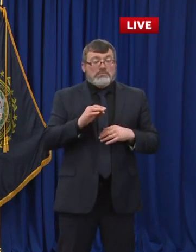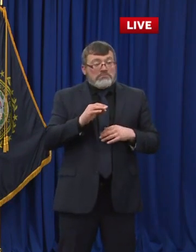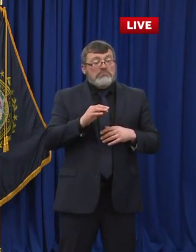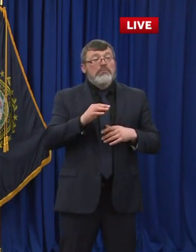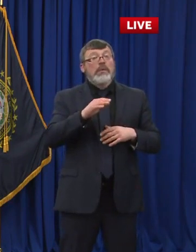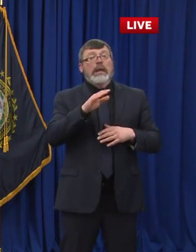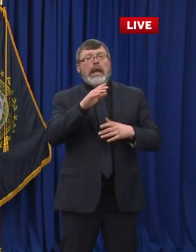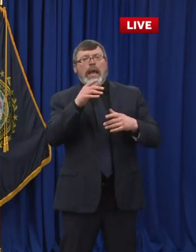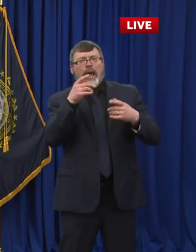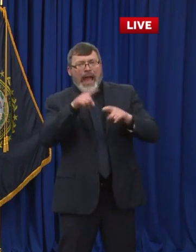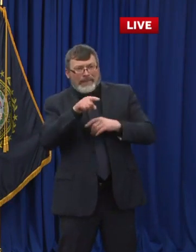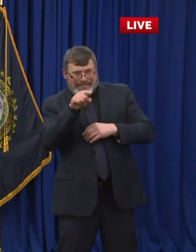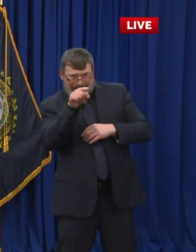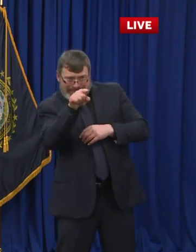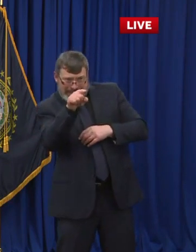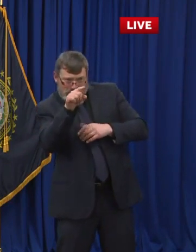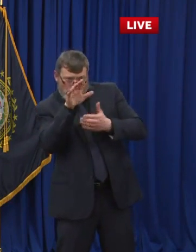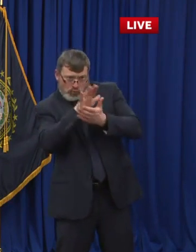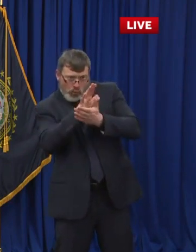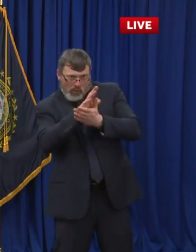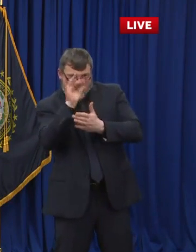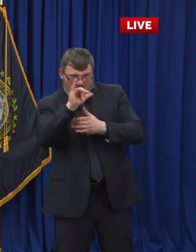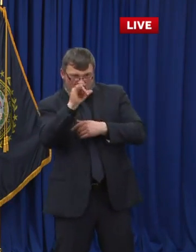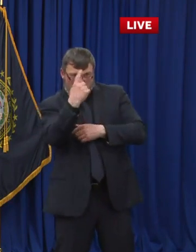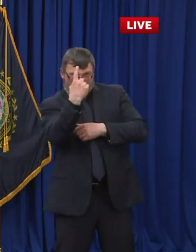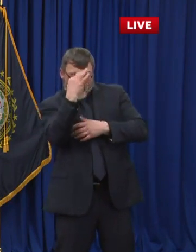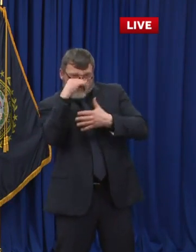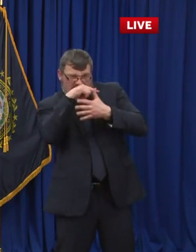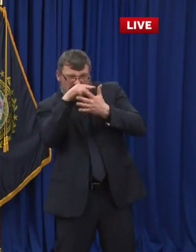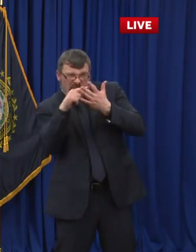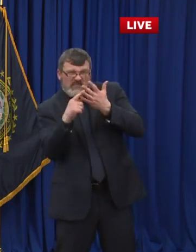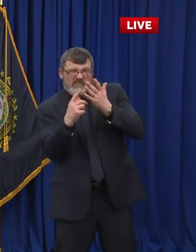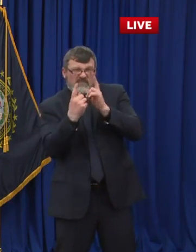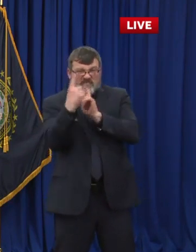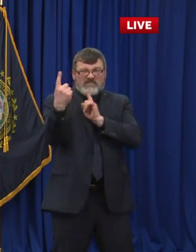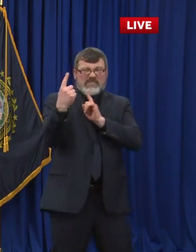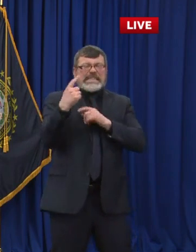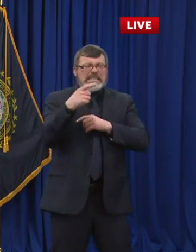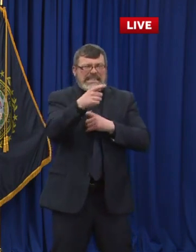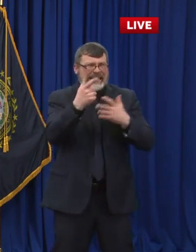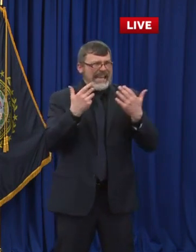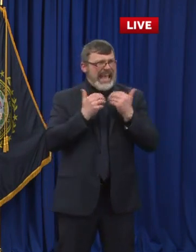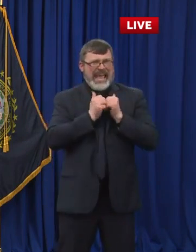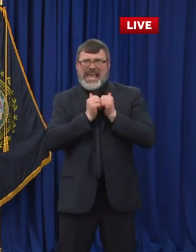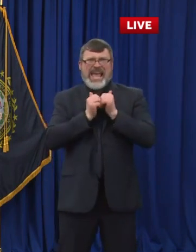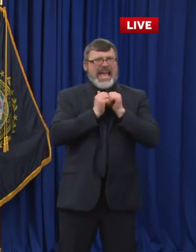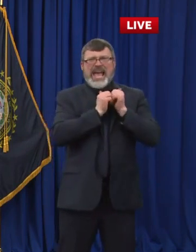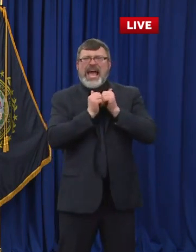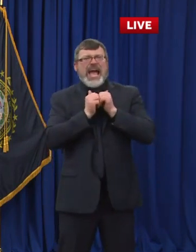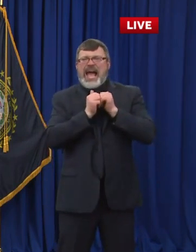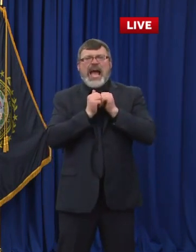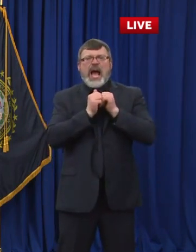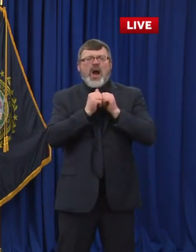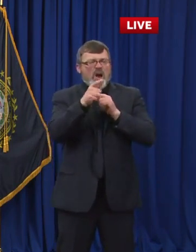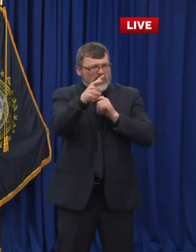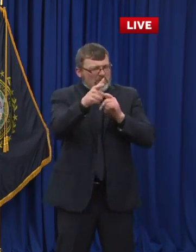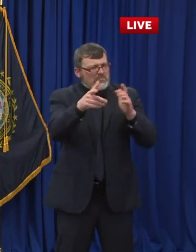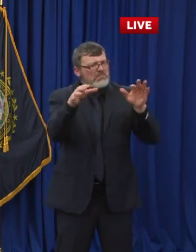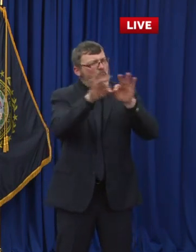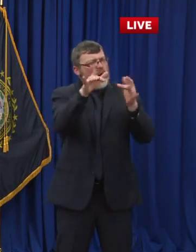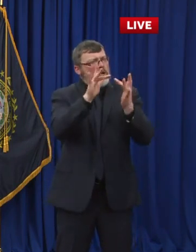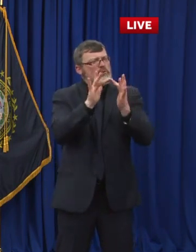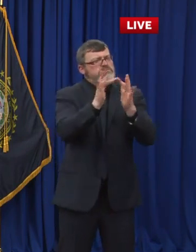superintendents and our school boards. So there's no reason that this can't be done. can be done very successfully. And we're giving